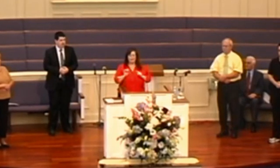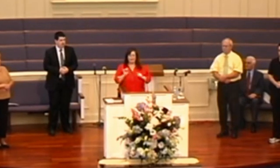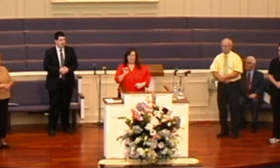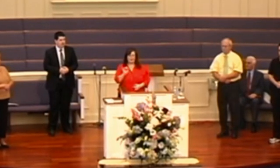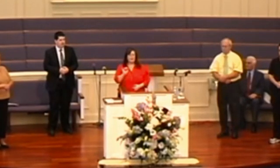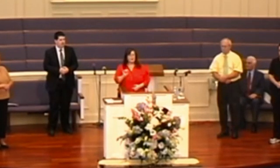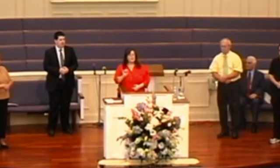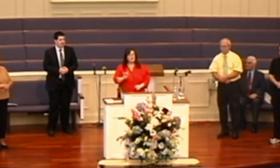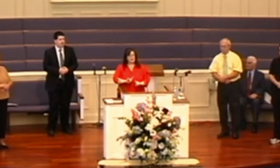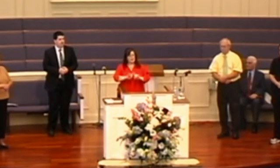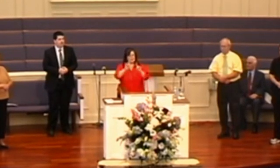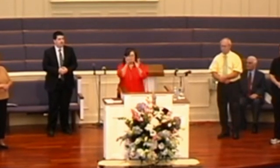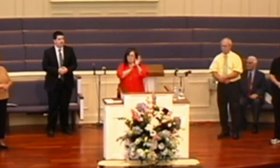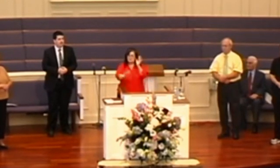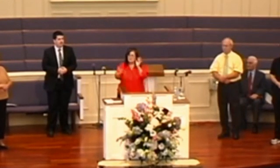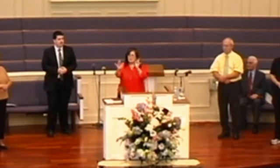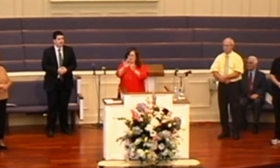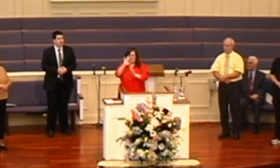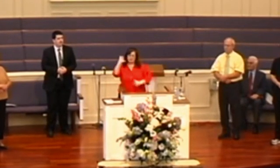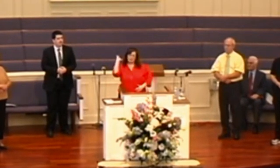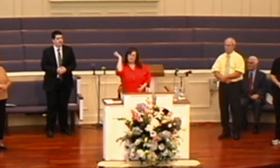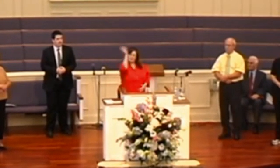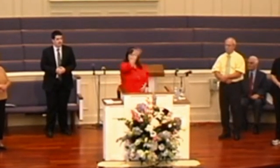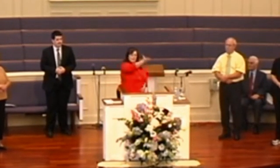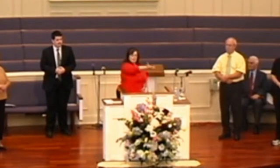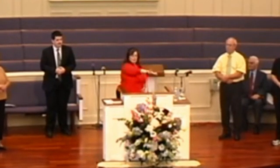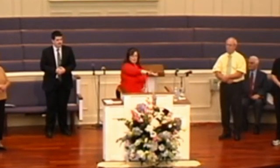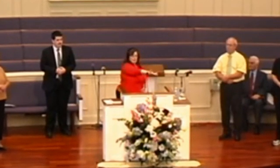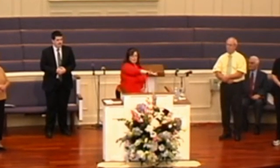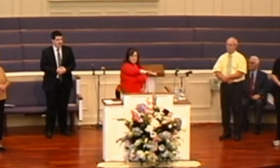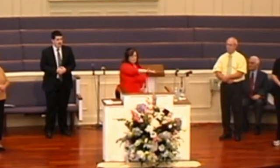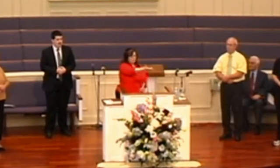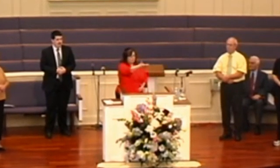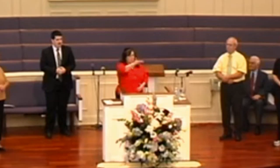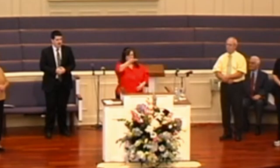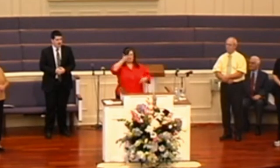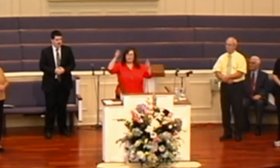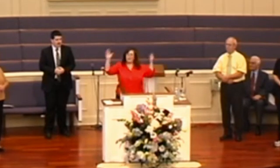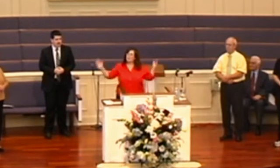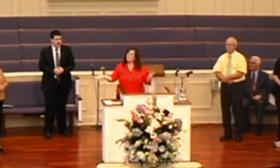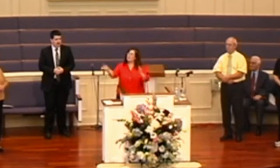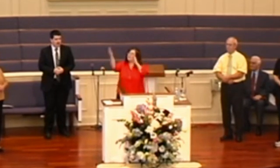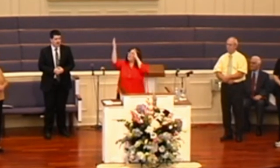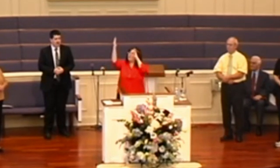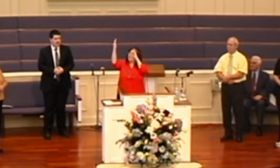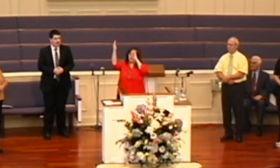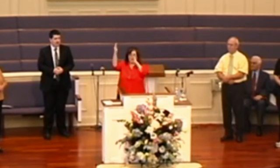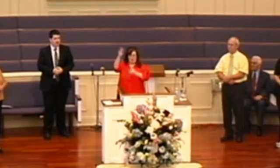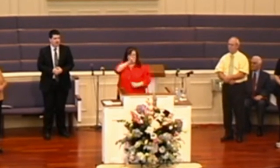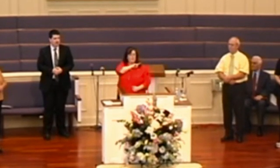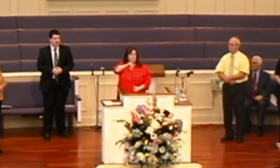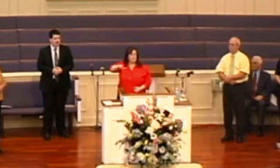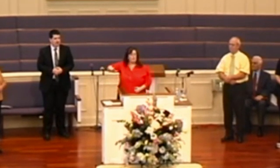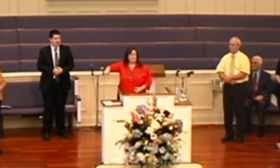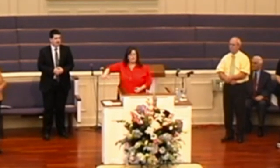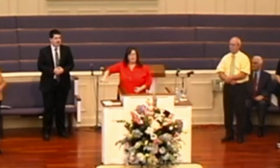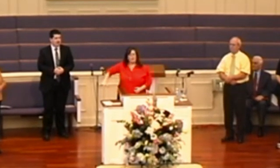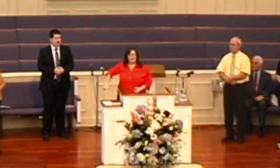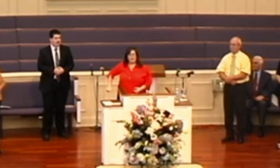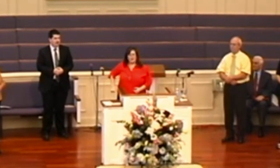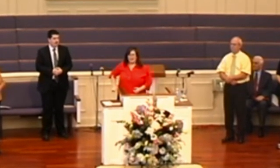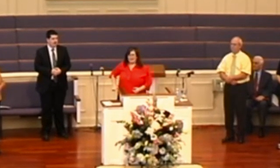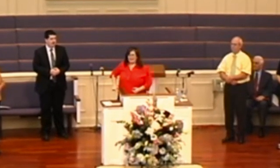As Jesus Took Your Hand And You Stood Before The Lord